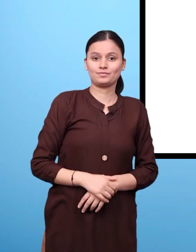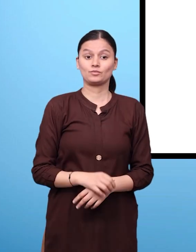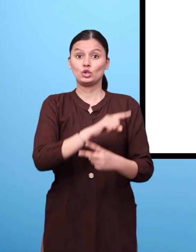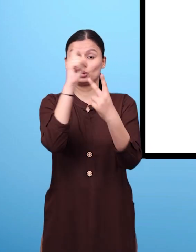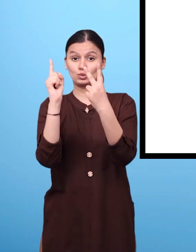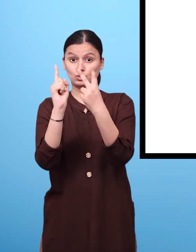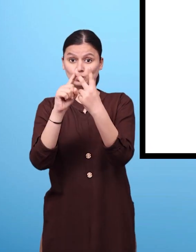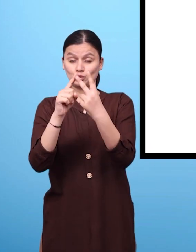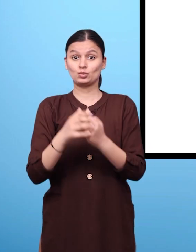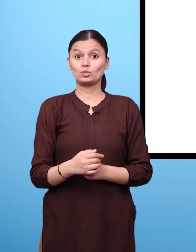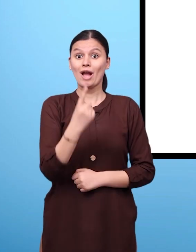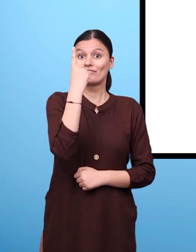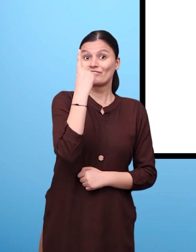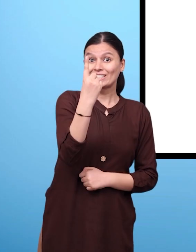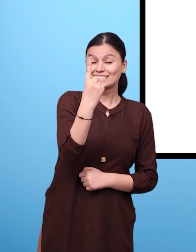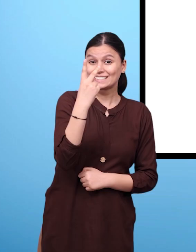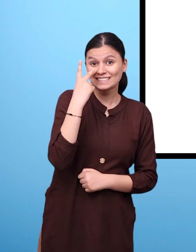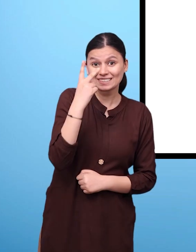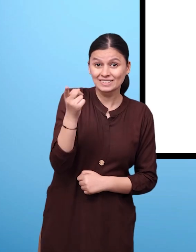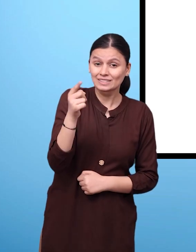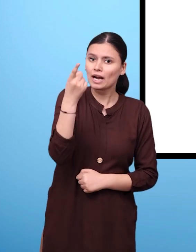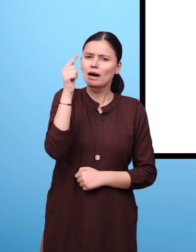c blank c